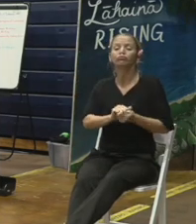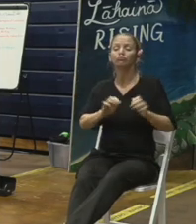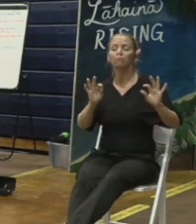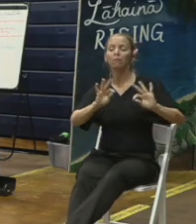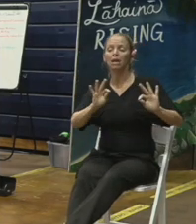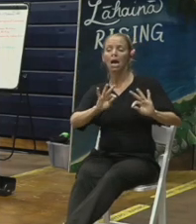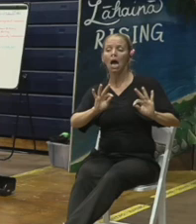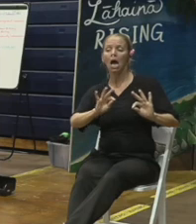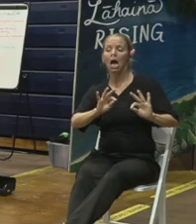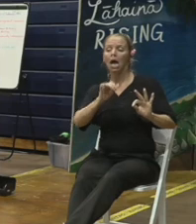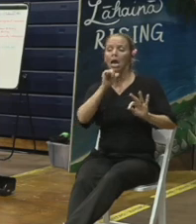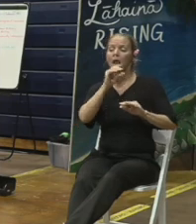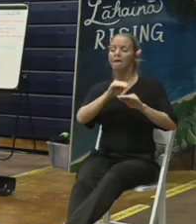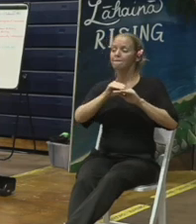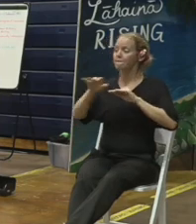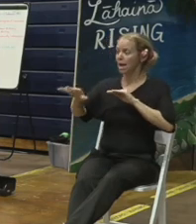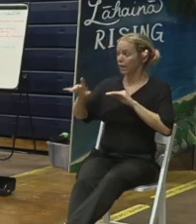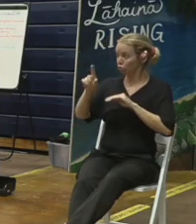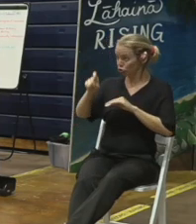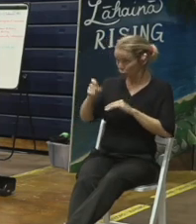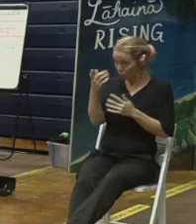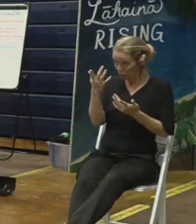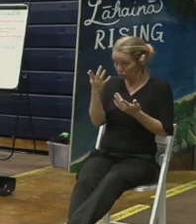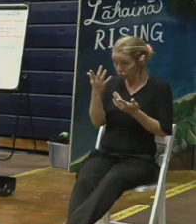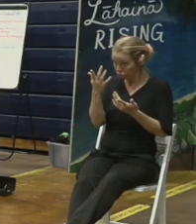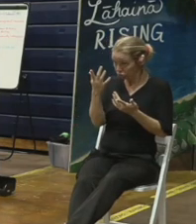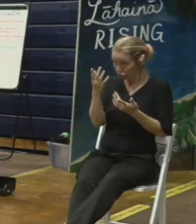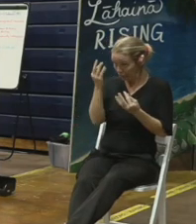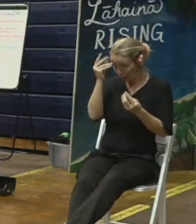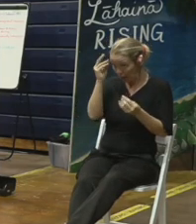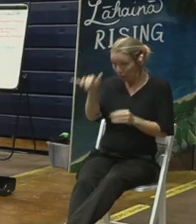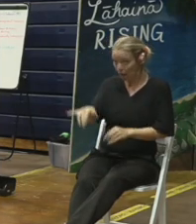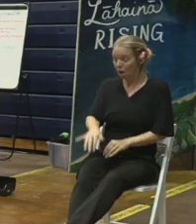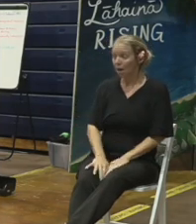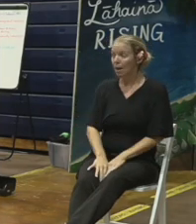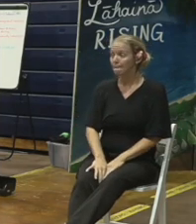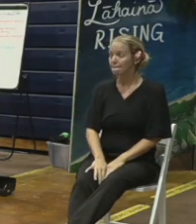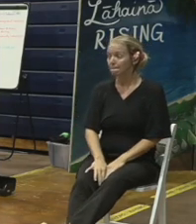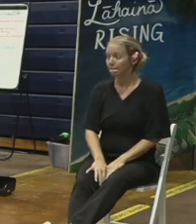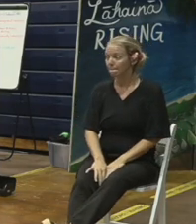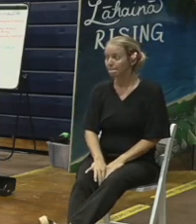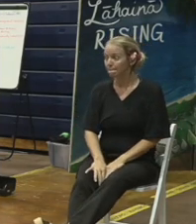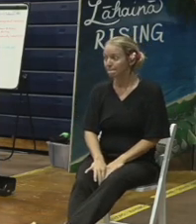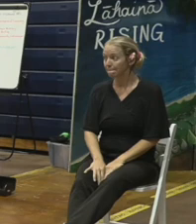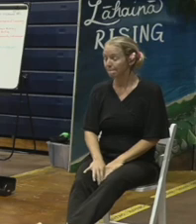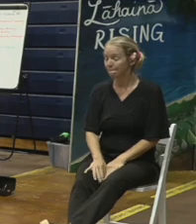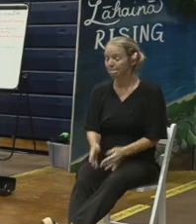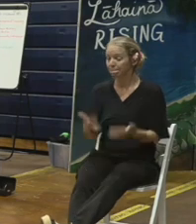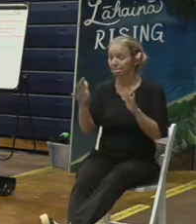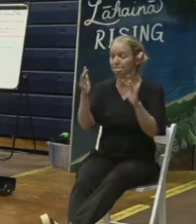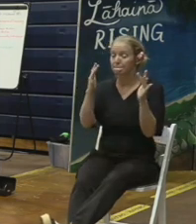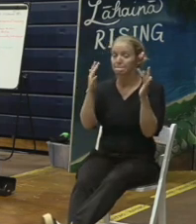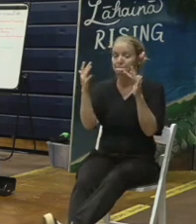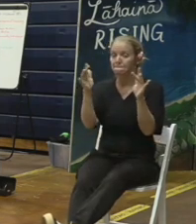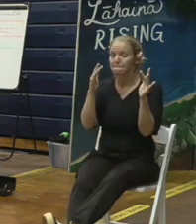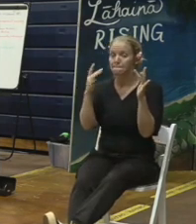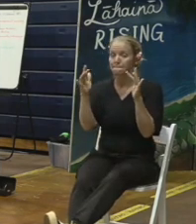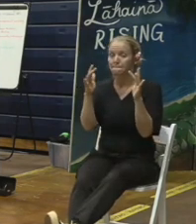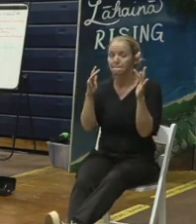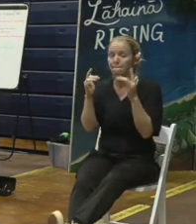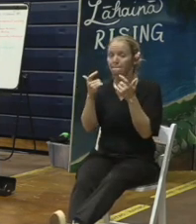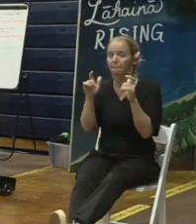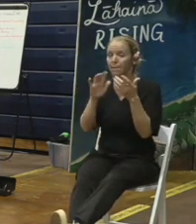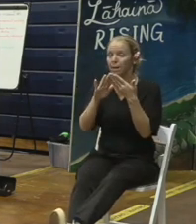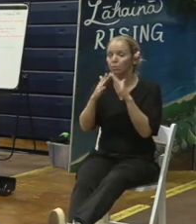actually affect anything shouldn't we explore those options should we decide on a